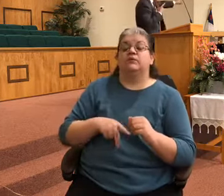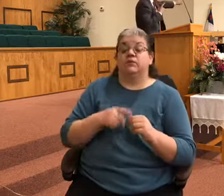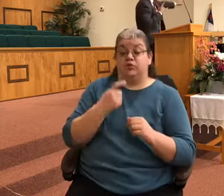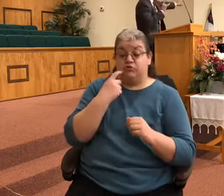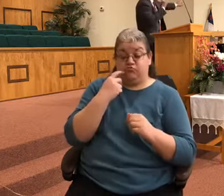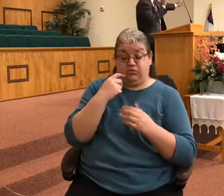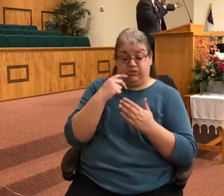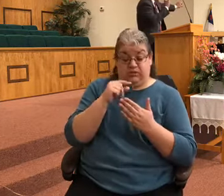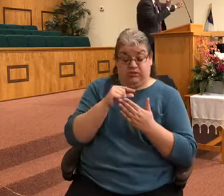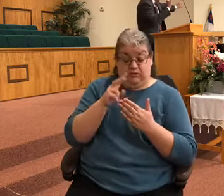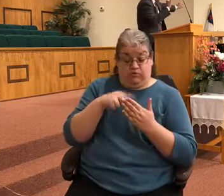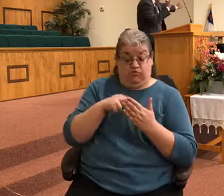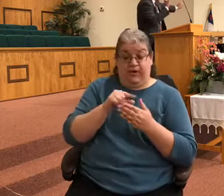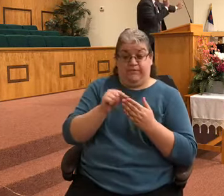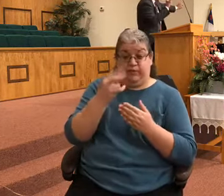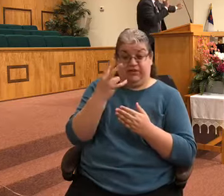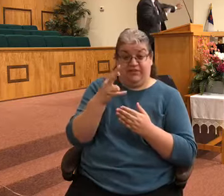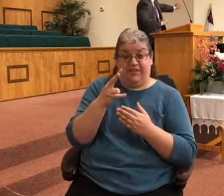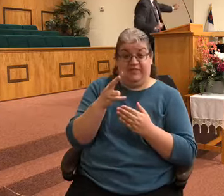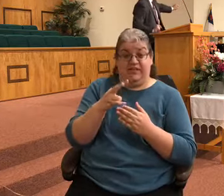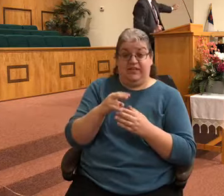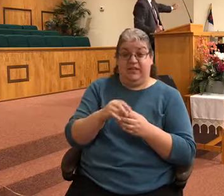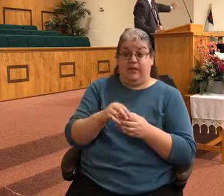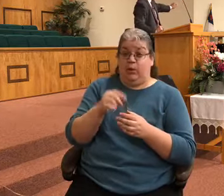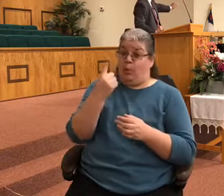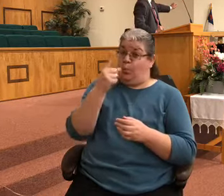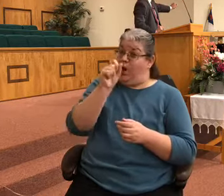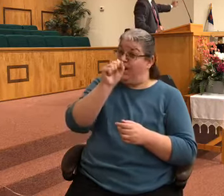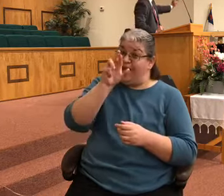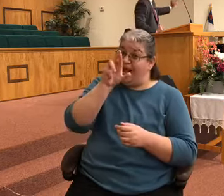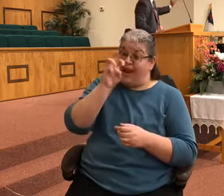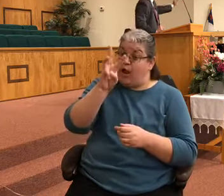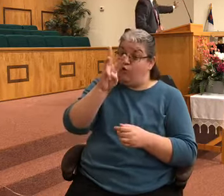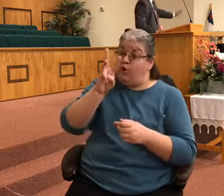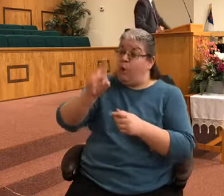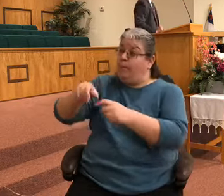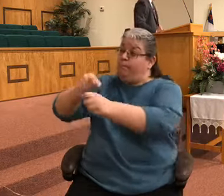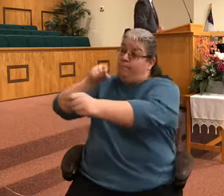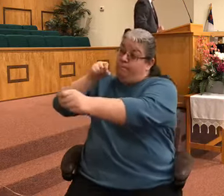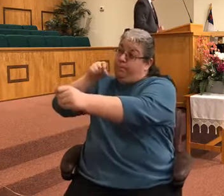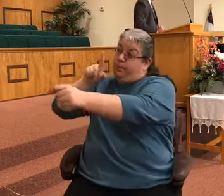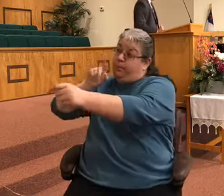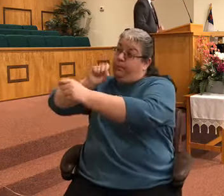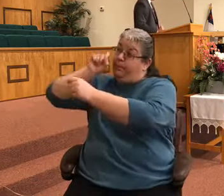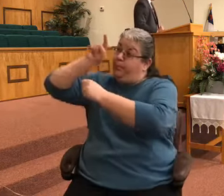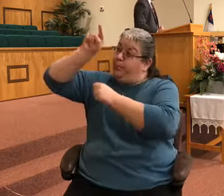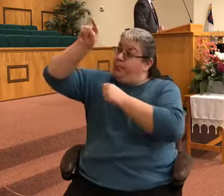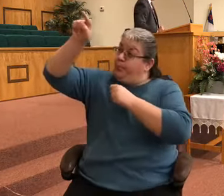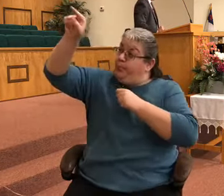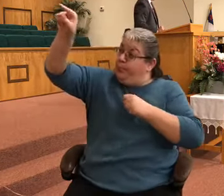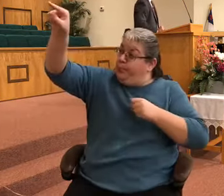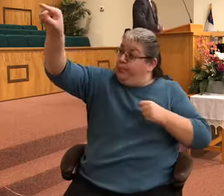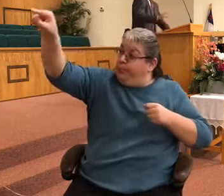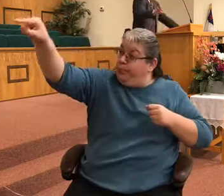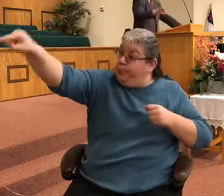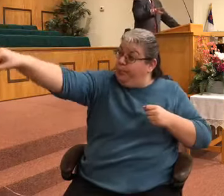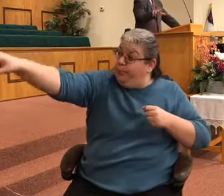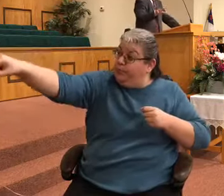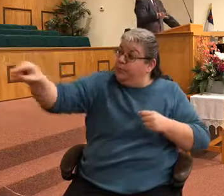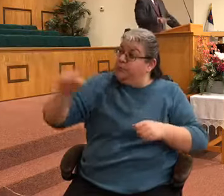out of the window. One singular arrow that gave the promise of the Lord's deliverance. But that wasn't the end of the